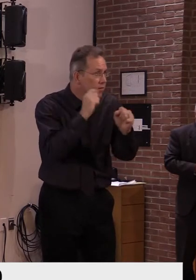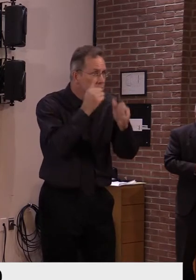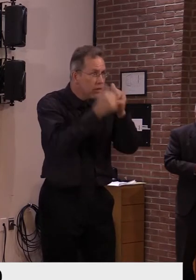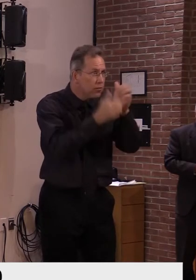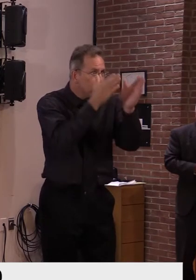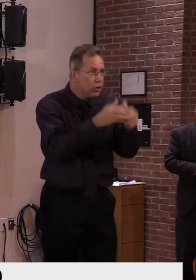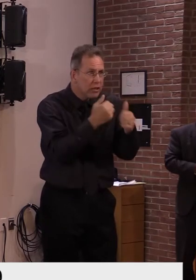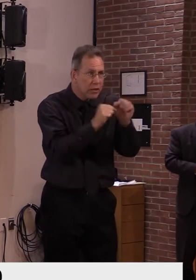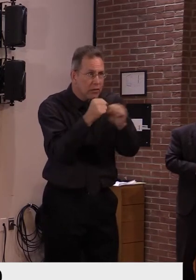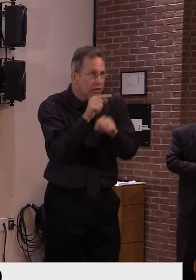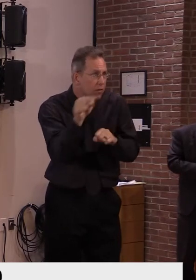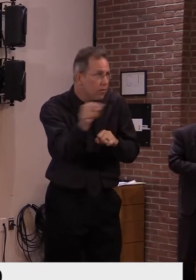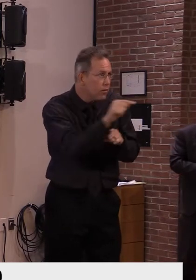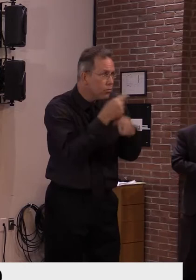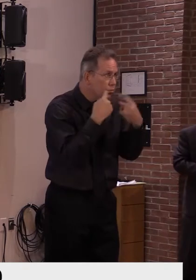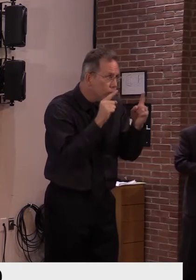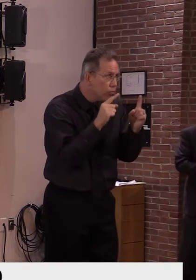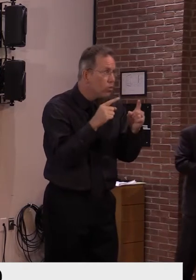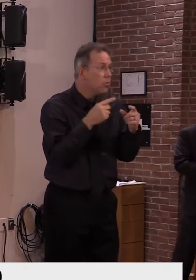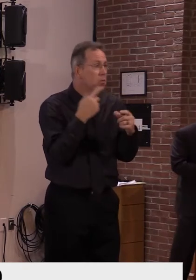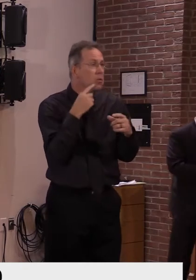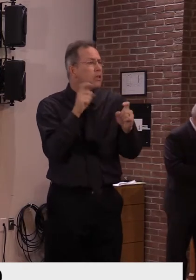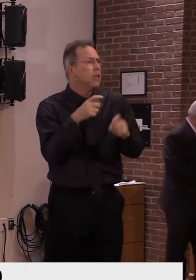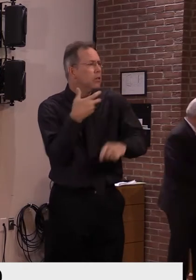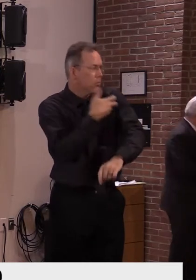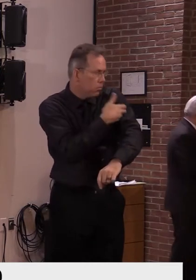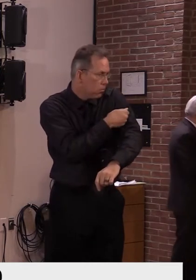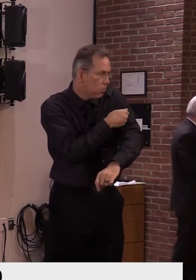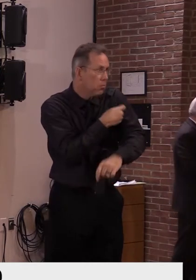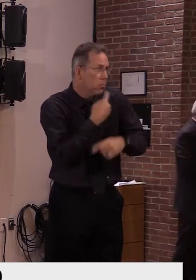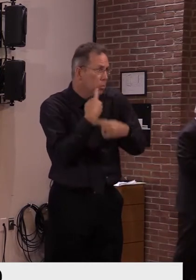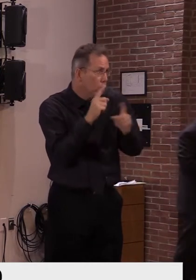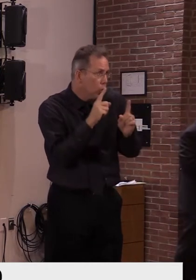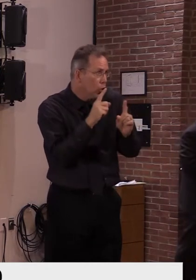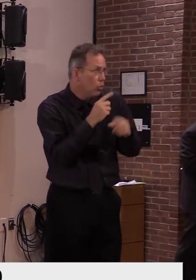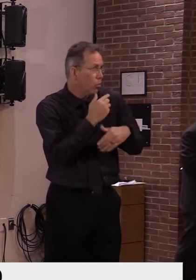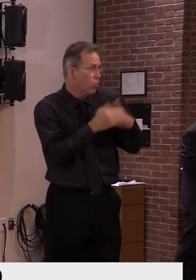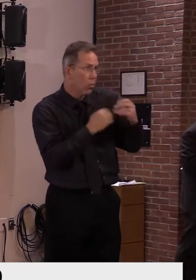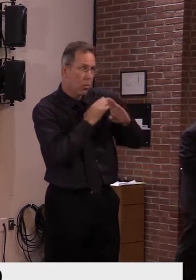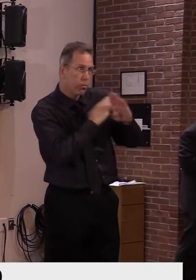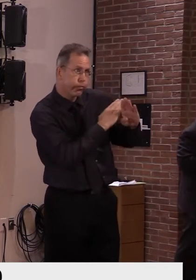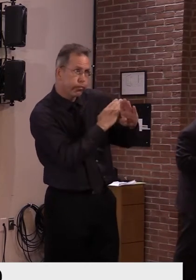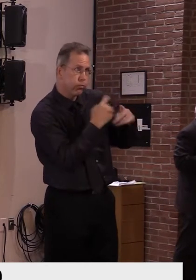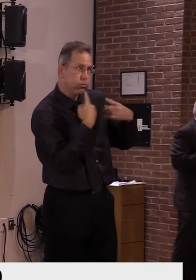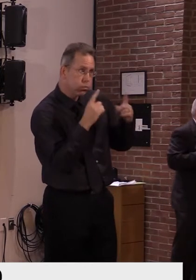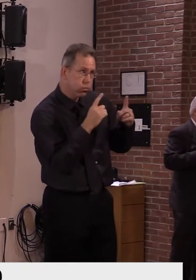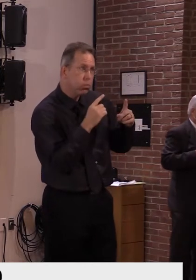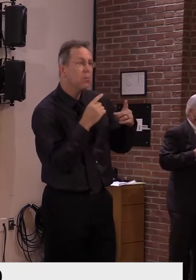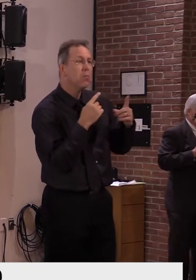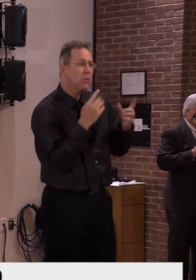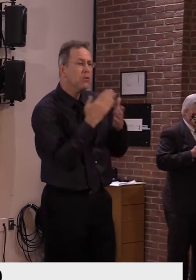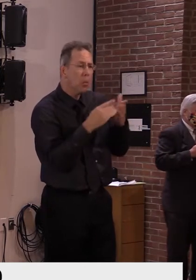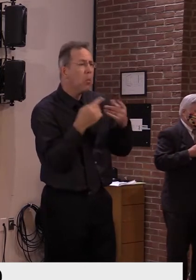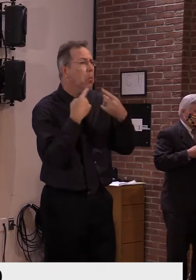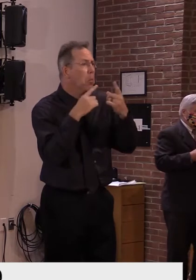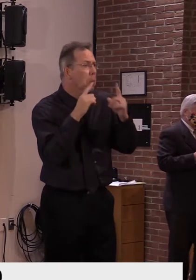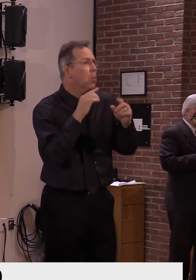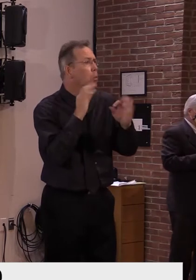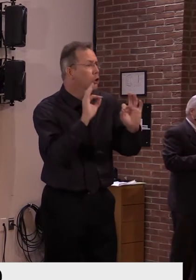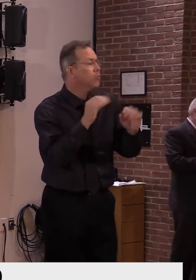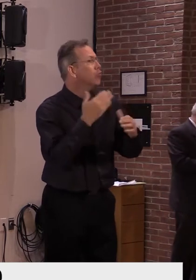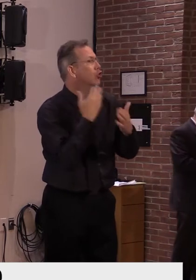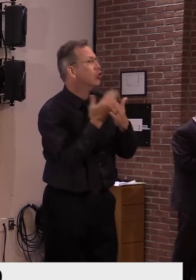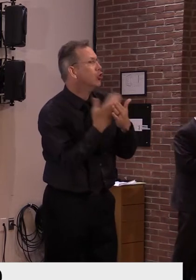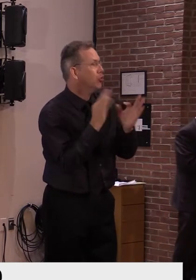wanted. What we don't know yet is whether these vaccines work and how well they work to prevent the actual coronavirus illness.